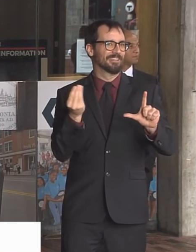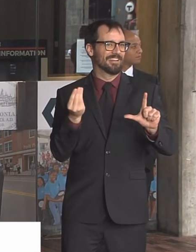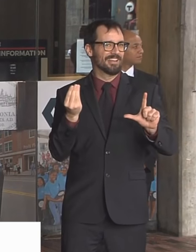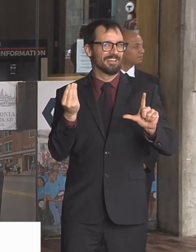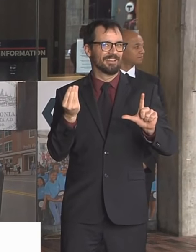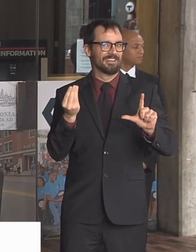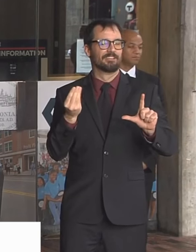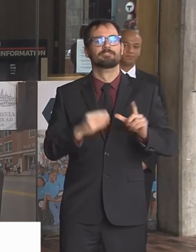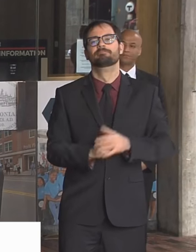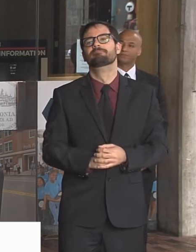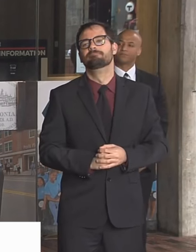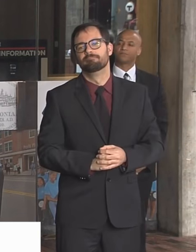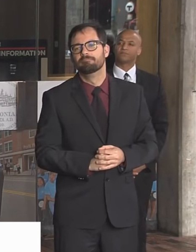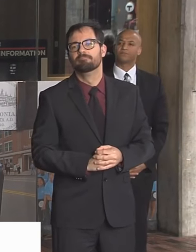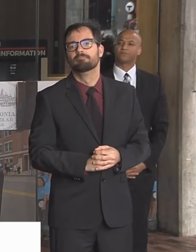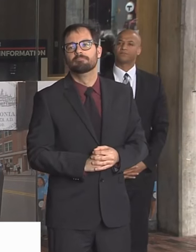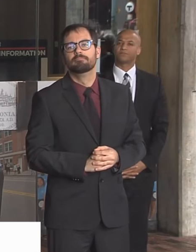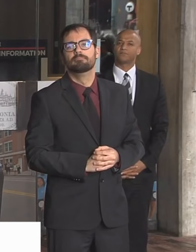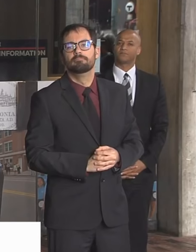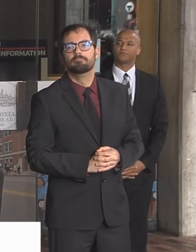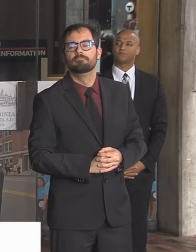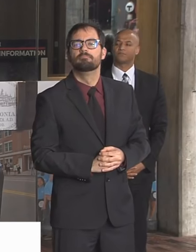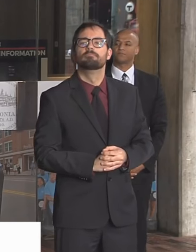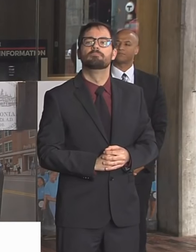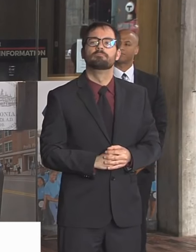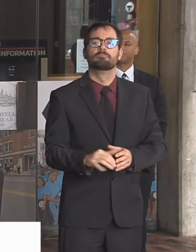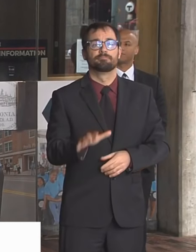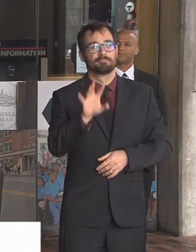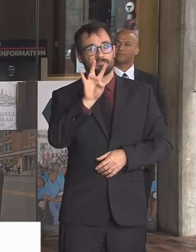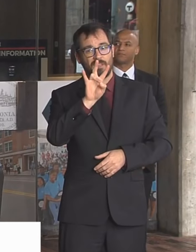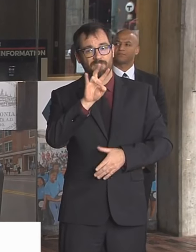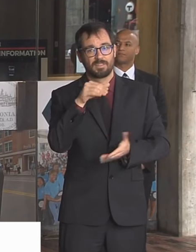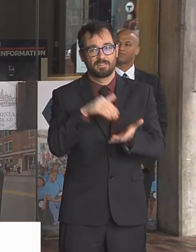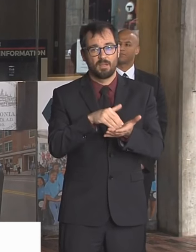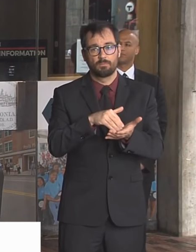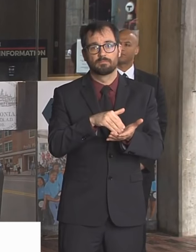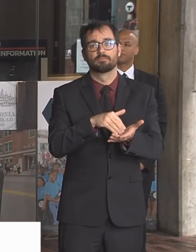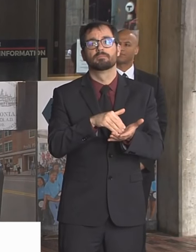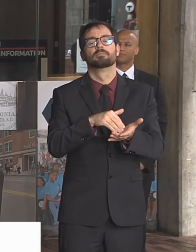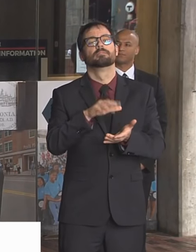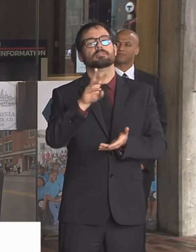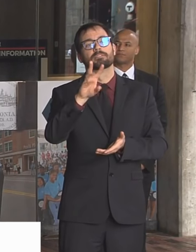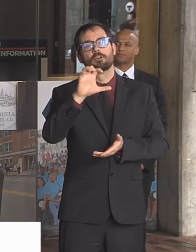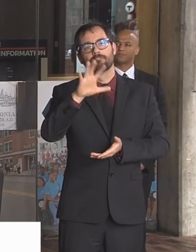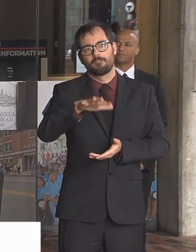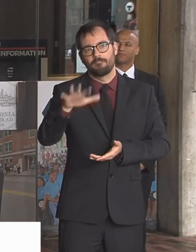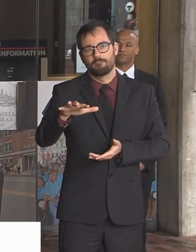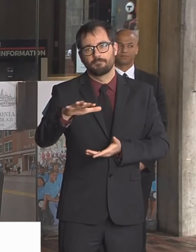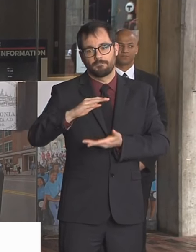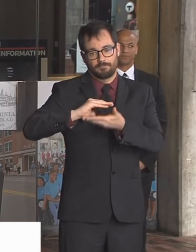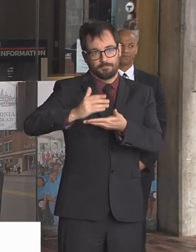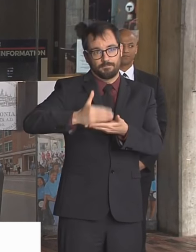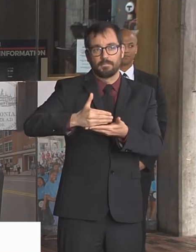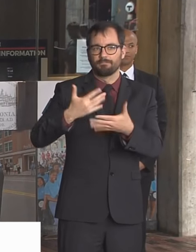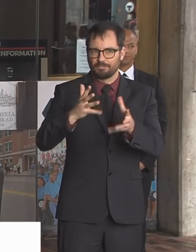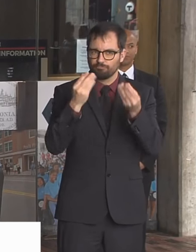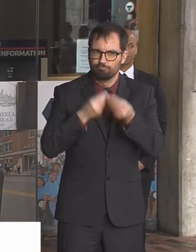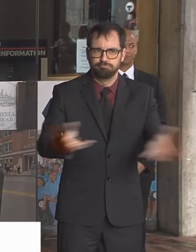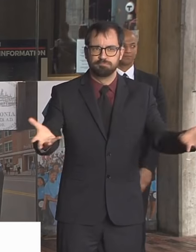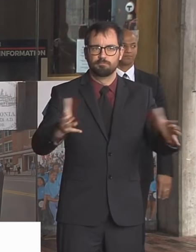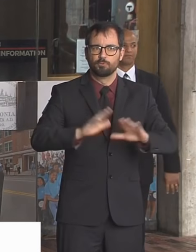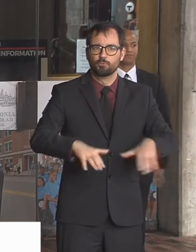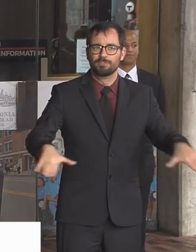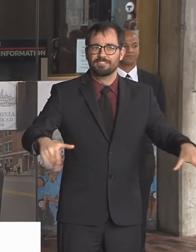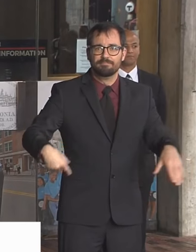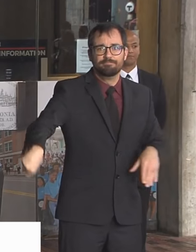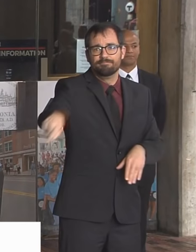hands and there's more to go. We have our volunteer teachers and our school leaders. I'd like to give a shout out to our school leaders for the great work